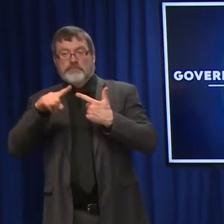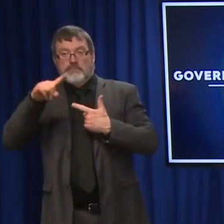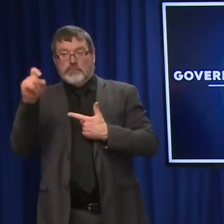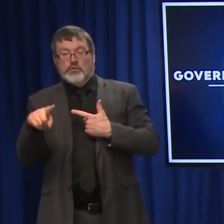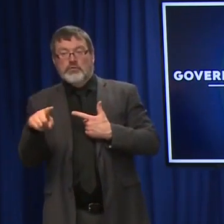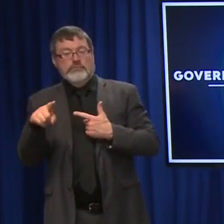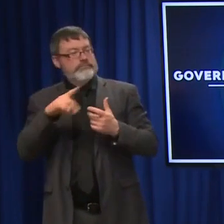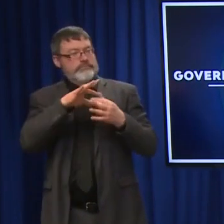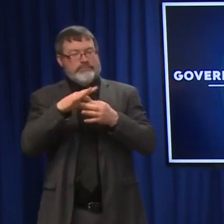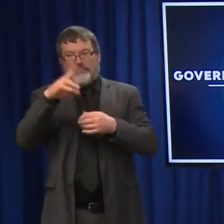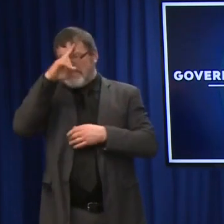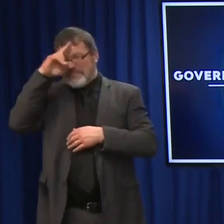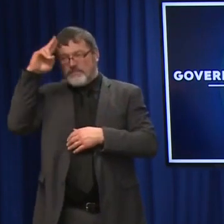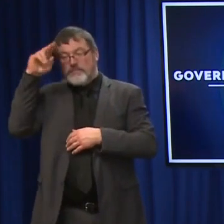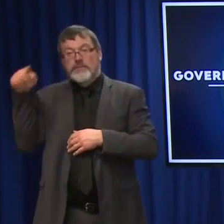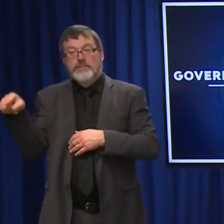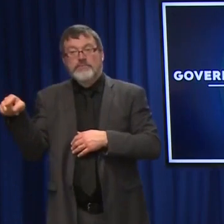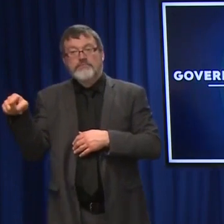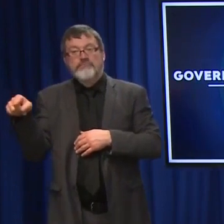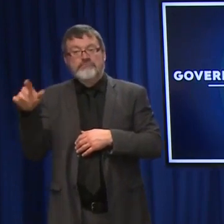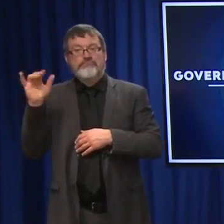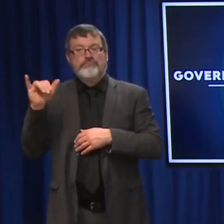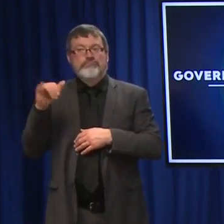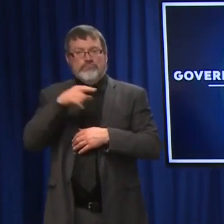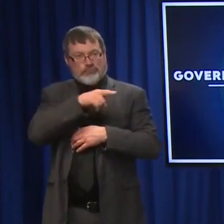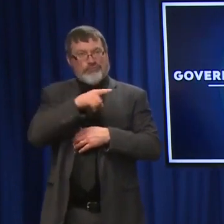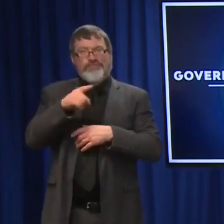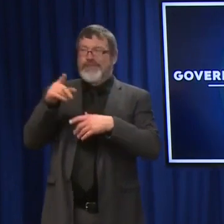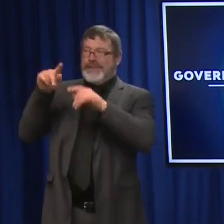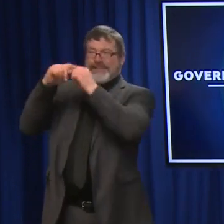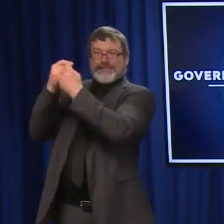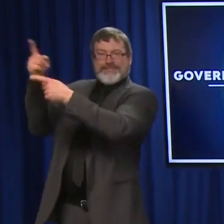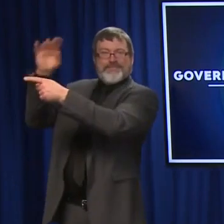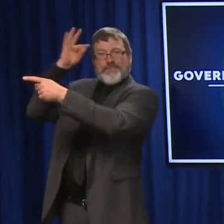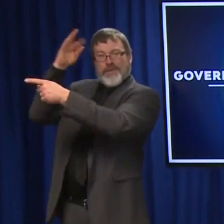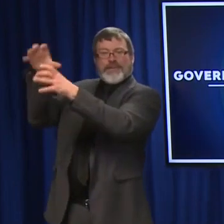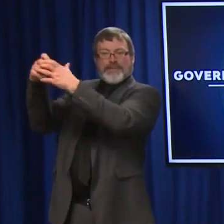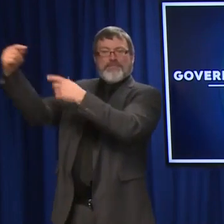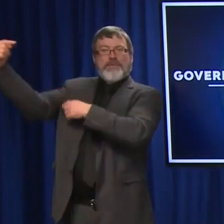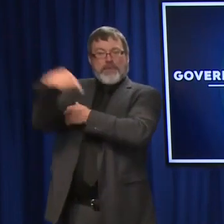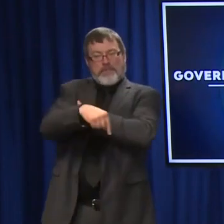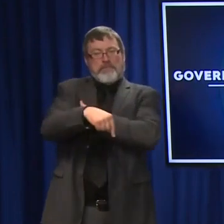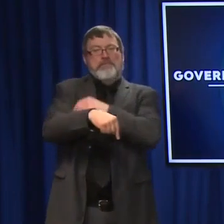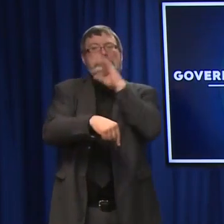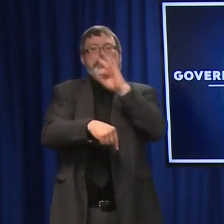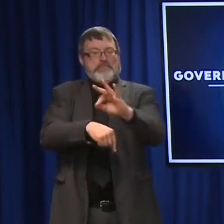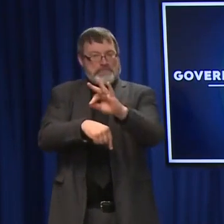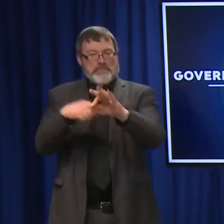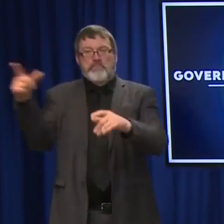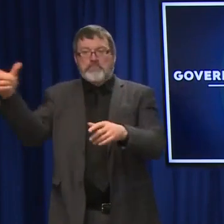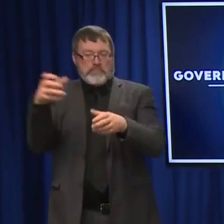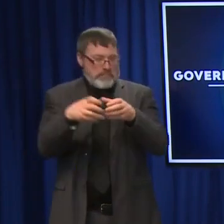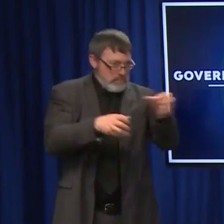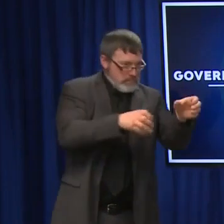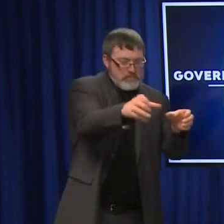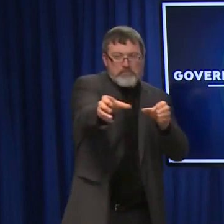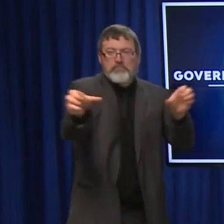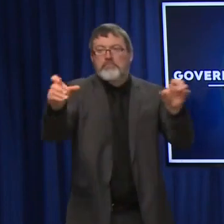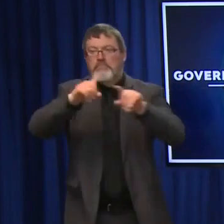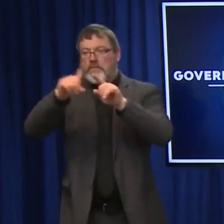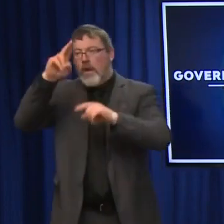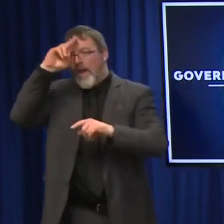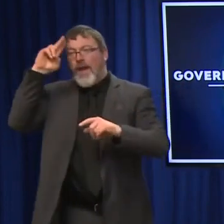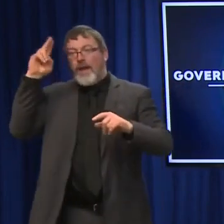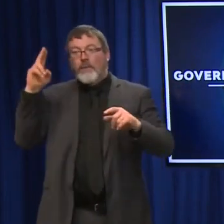support from federal teams, and you mentioned it's still kind of unclear if we'll be getting those additional teams you requested.